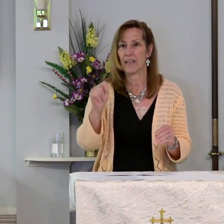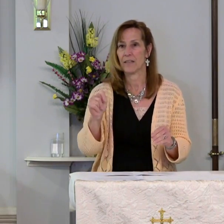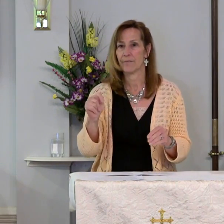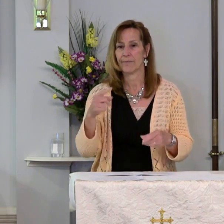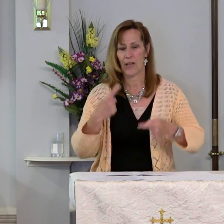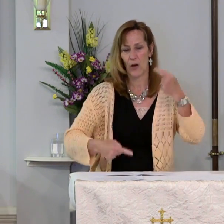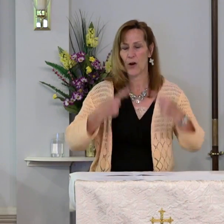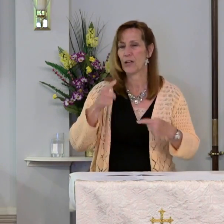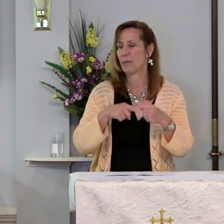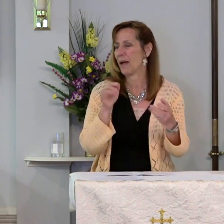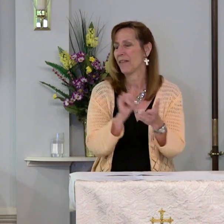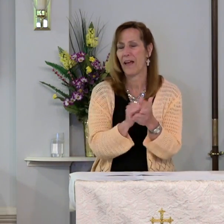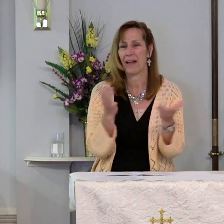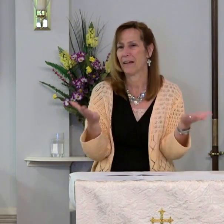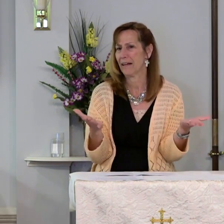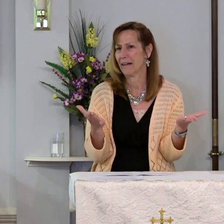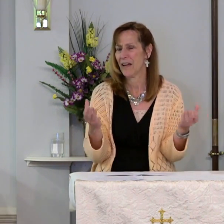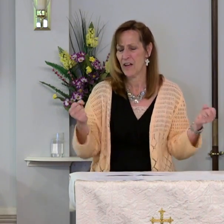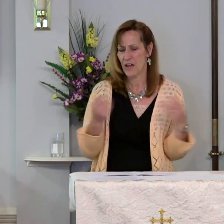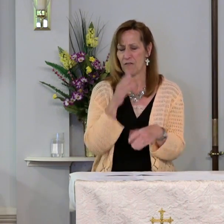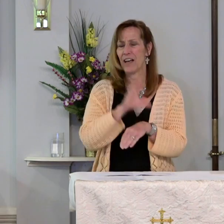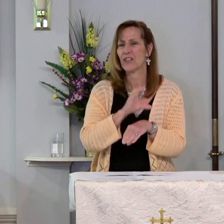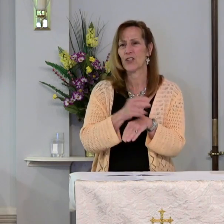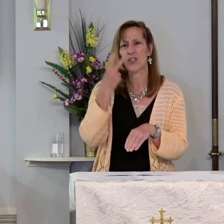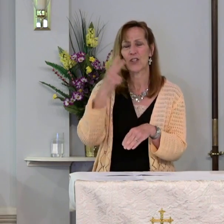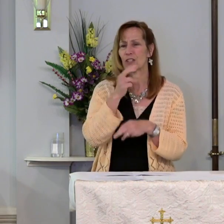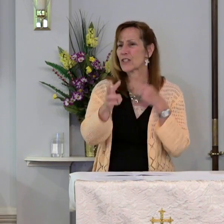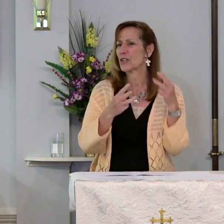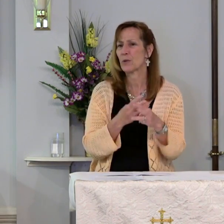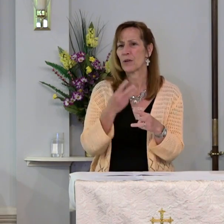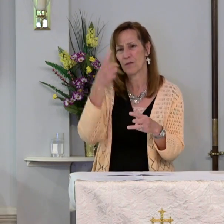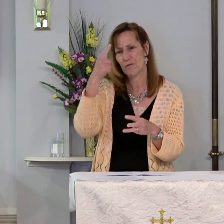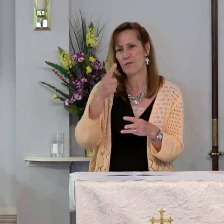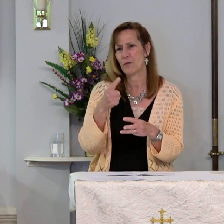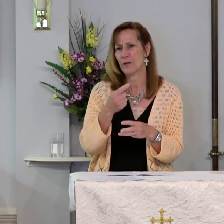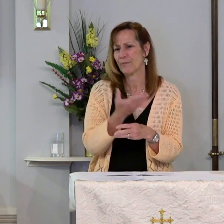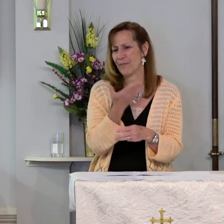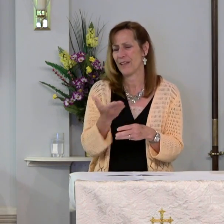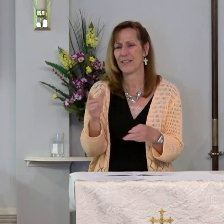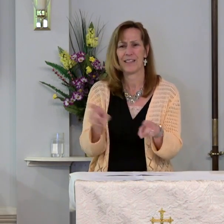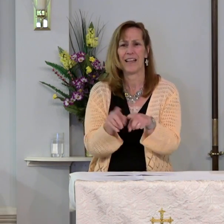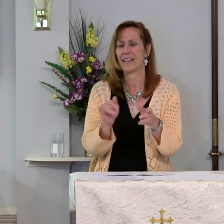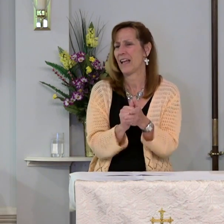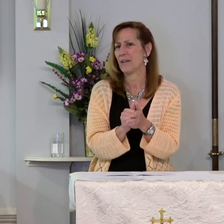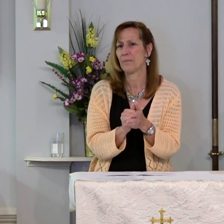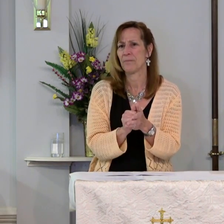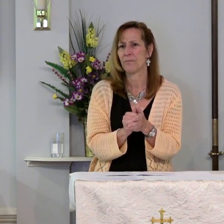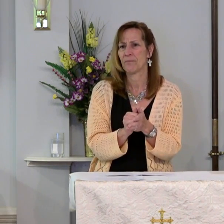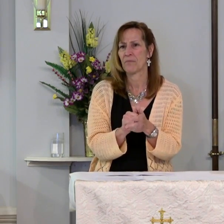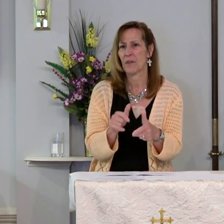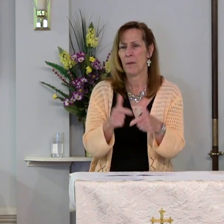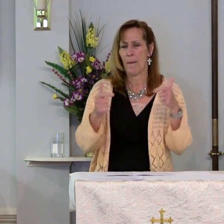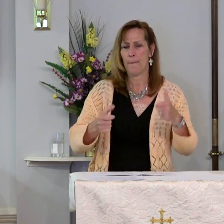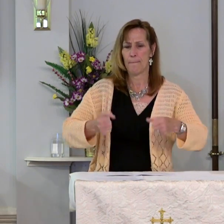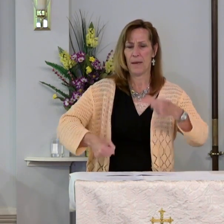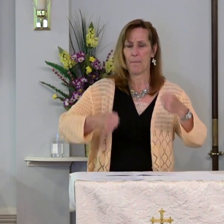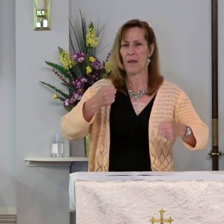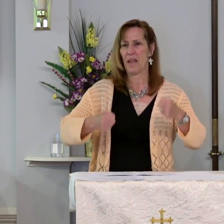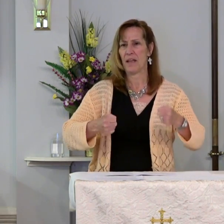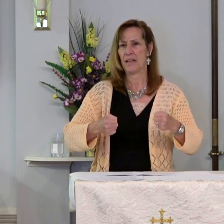A frightened church seems to look to the world for gimmicks. Big bands